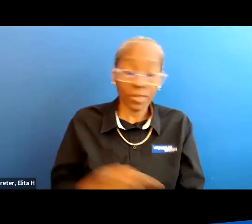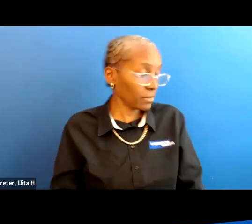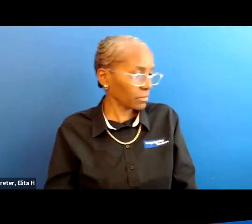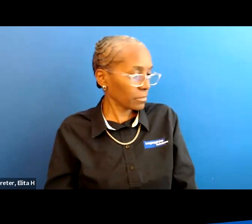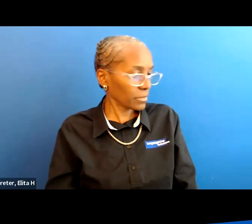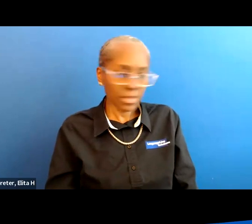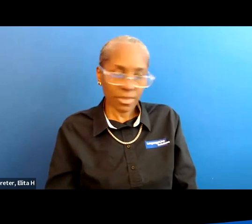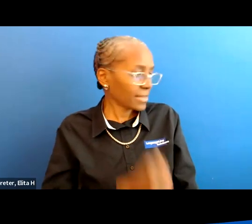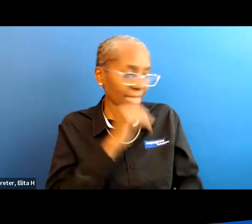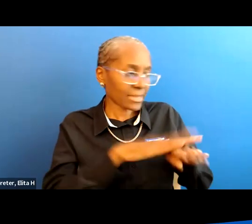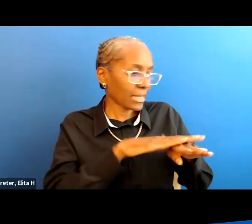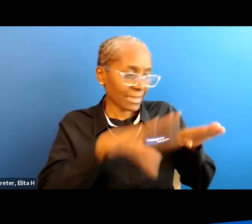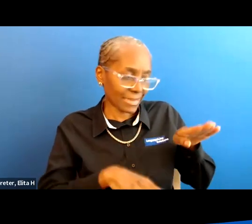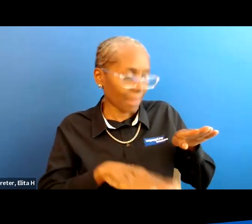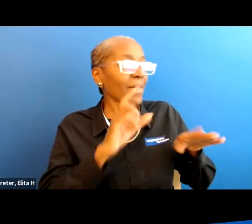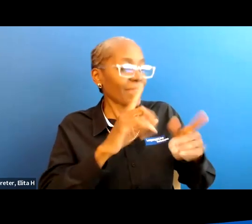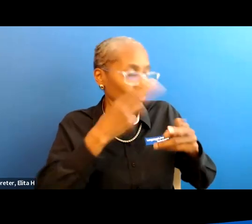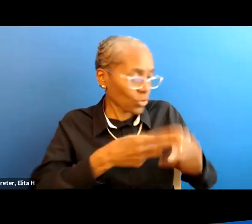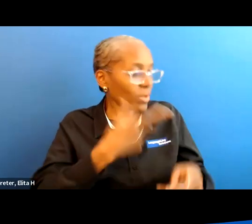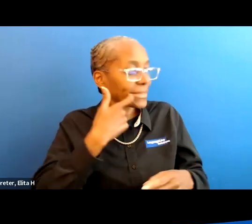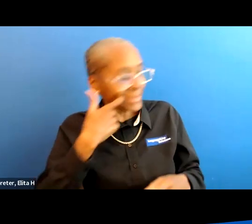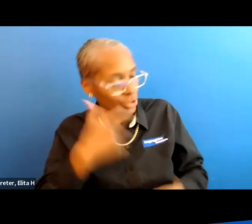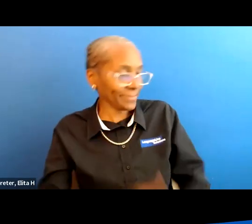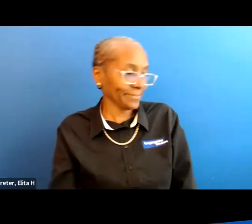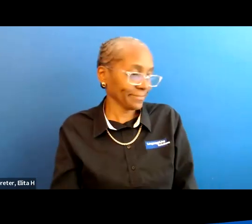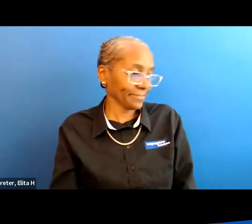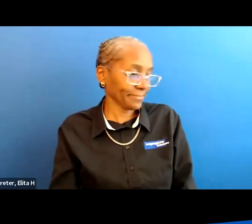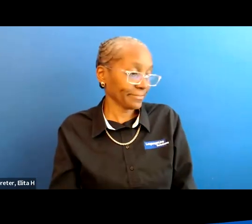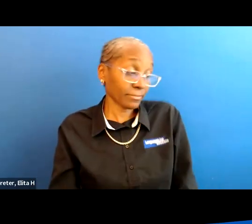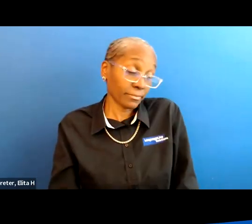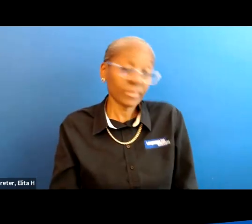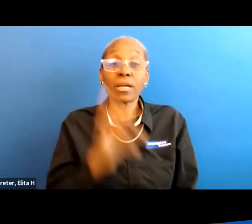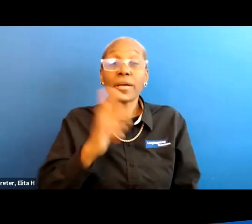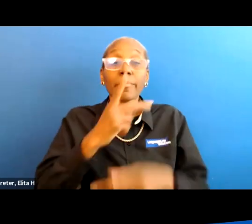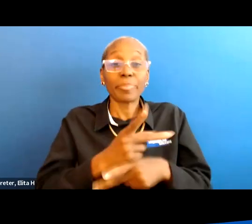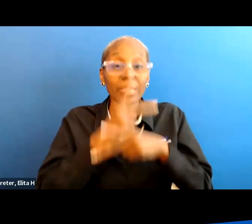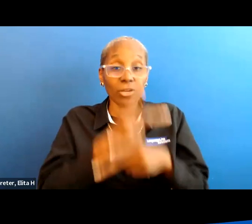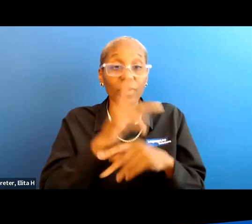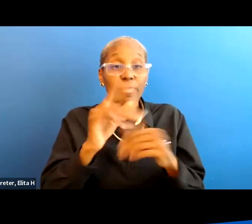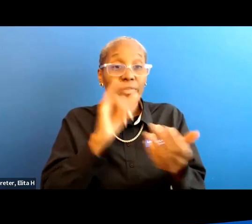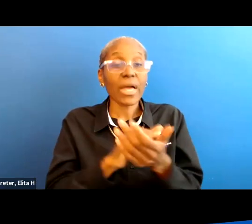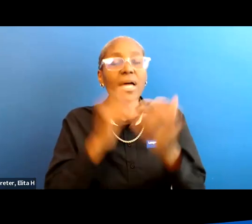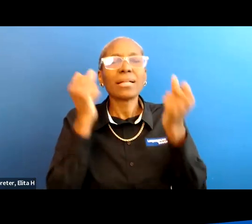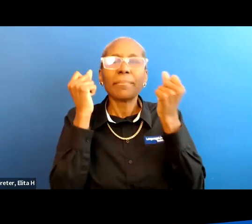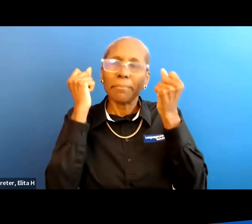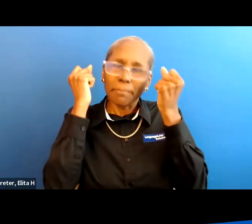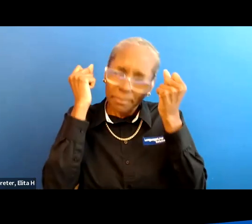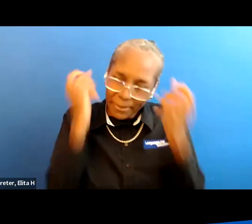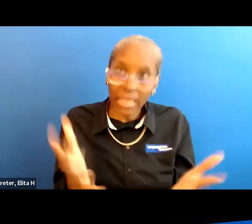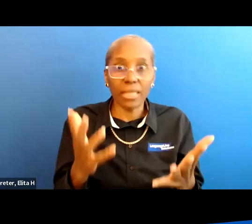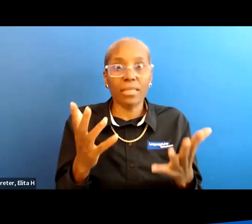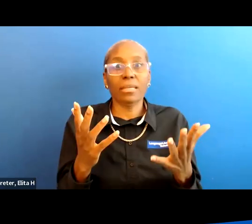that's not a step down that's addiction to vaping so you know so you have to be careful about that thing there is a lot of